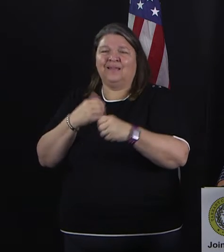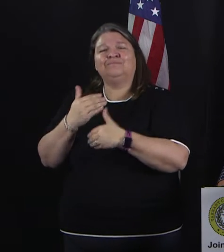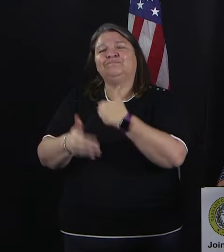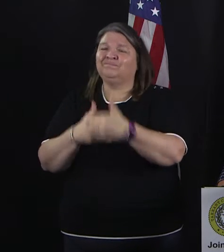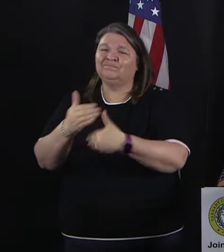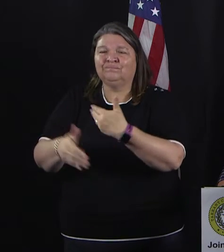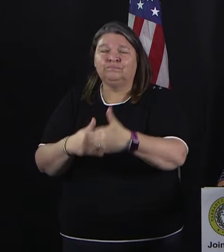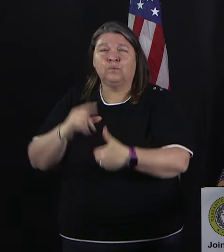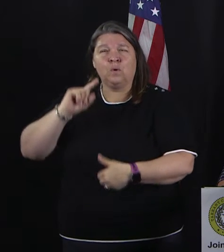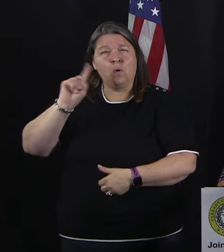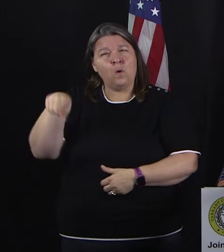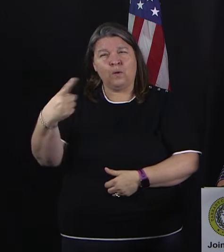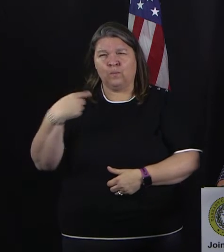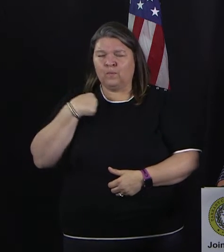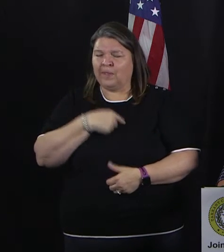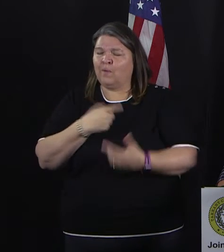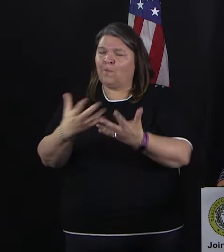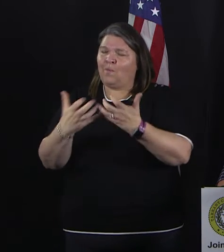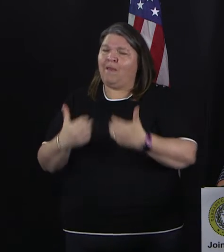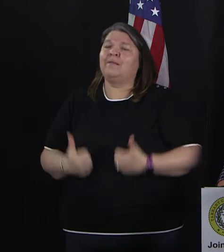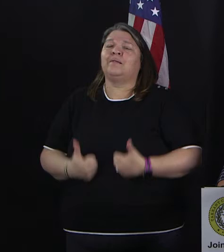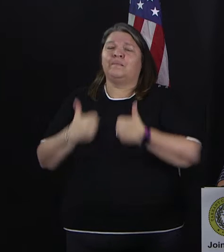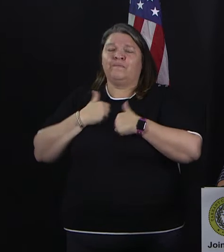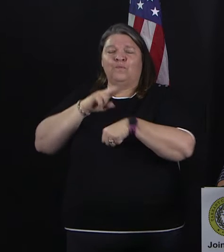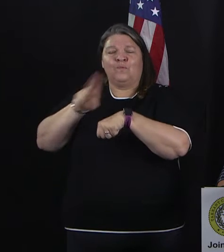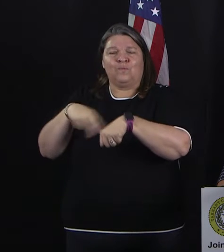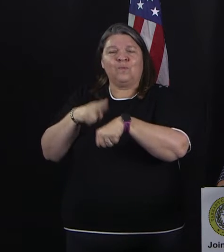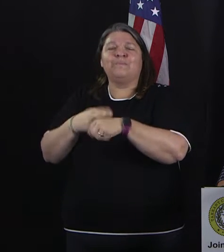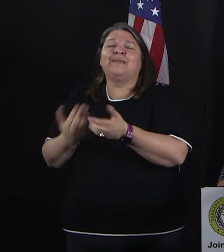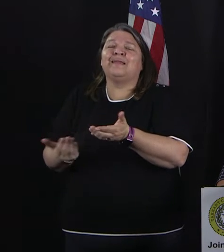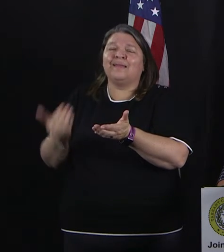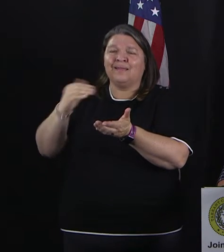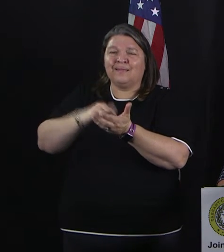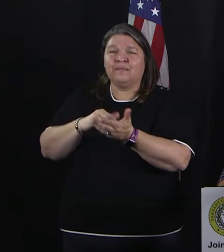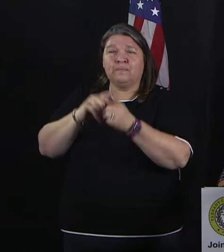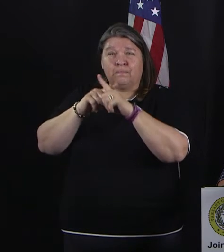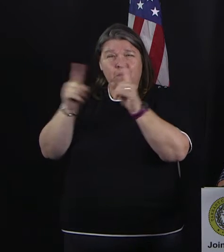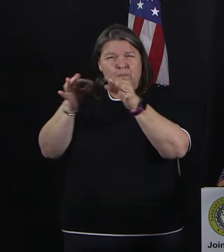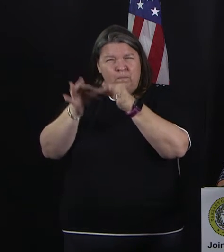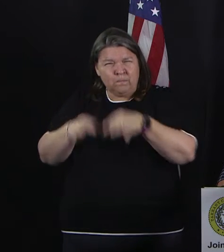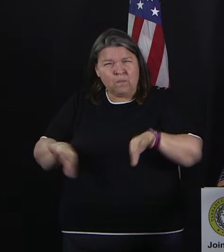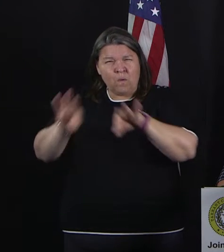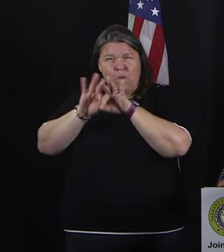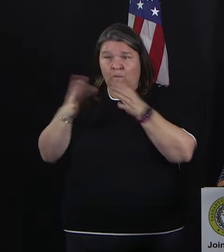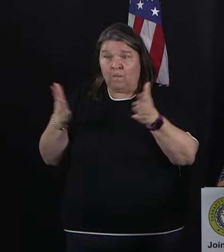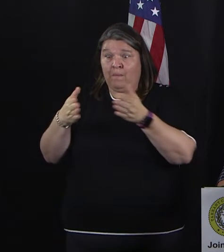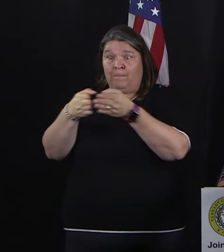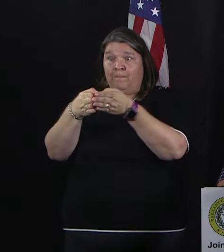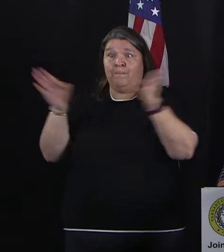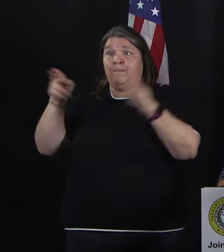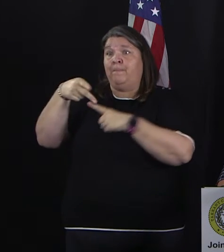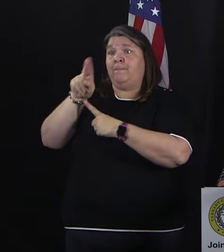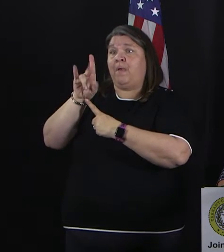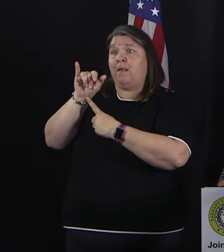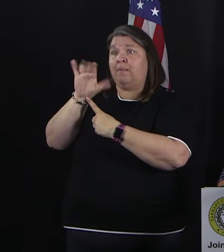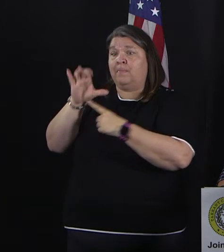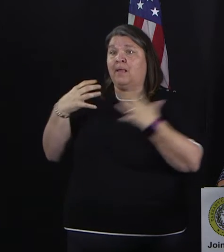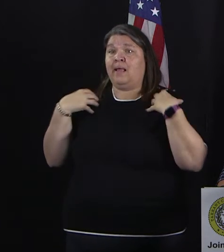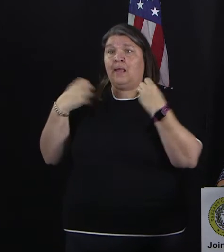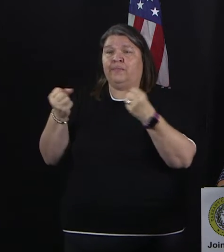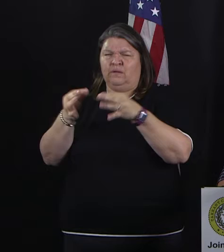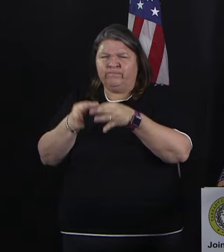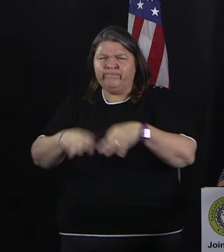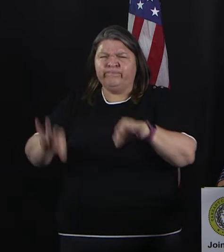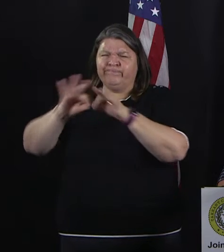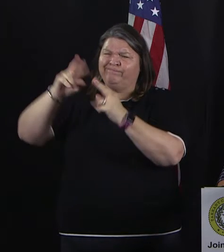prioritize public health. Your Fort Worth leaders keep an eye on protecting all Fort Worth residents, especially those